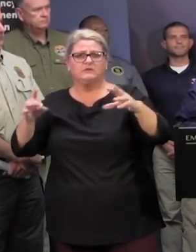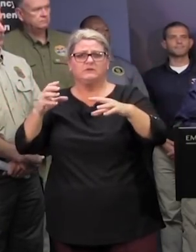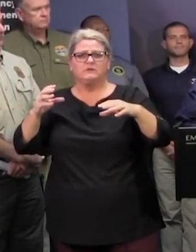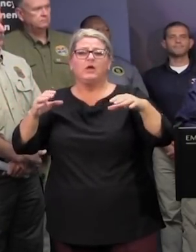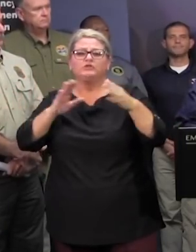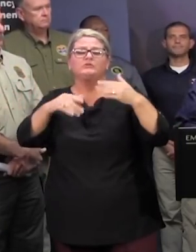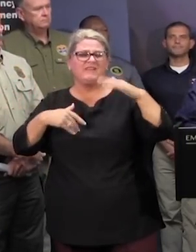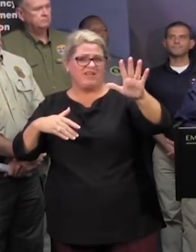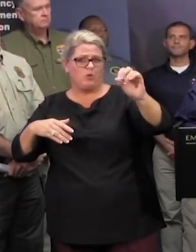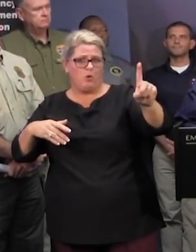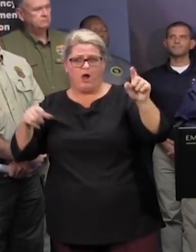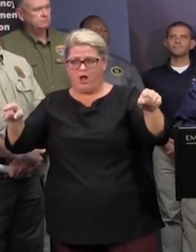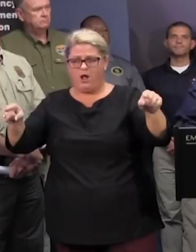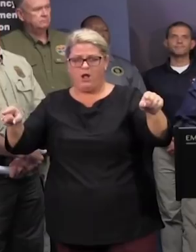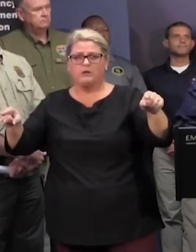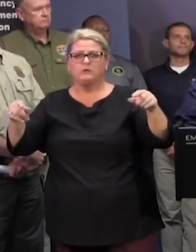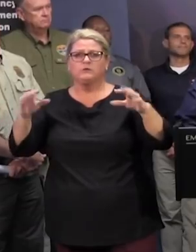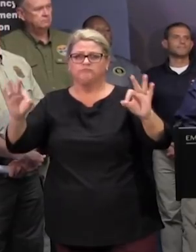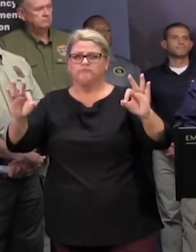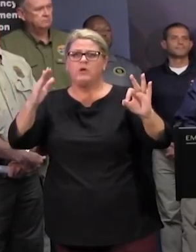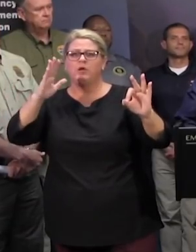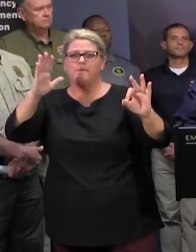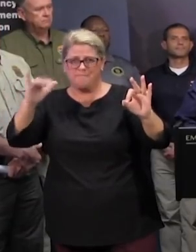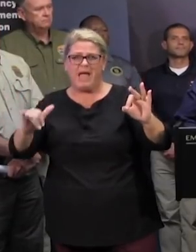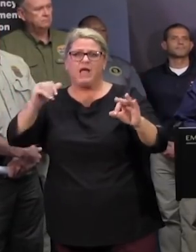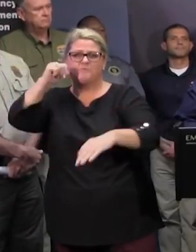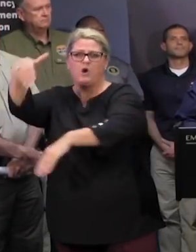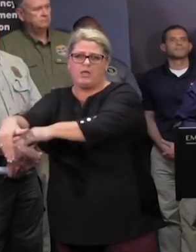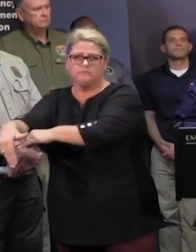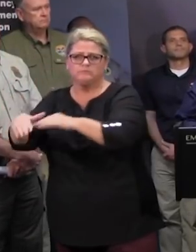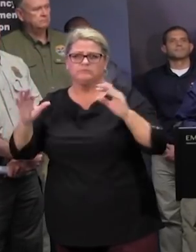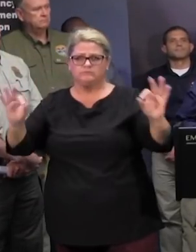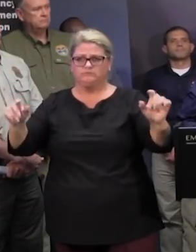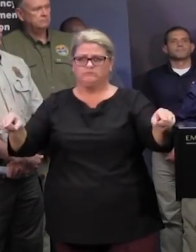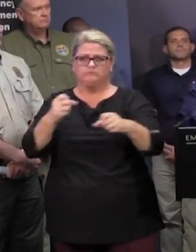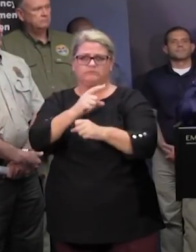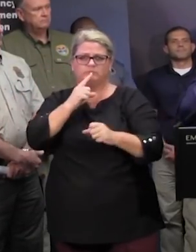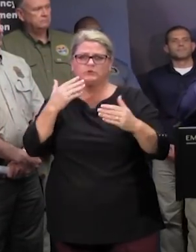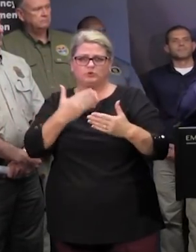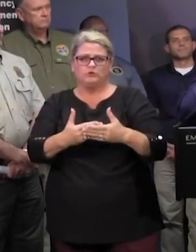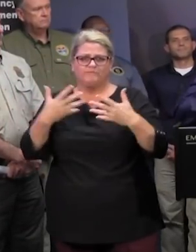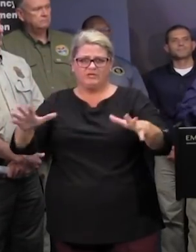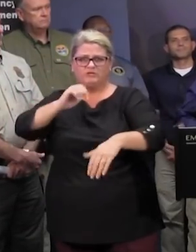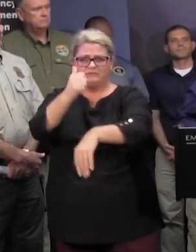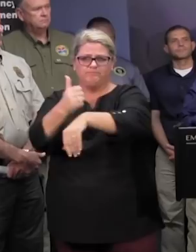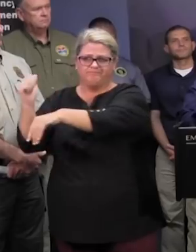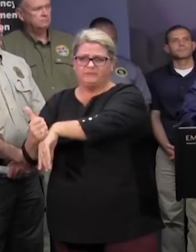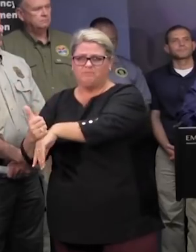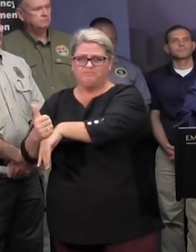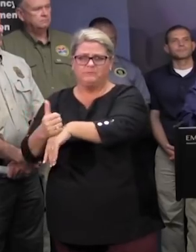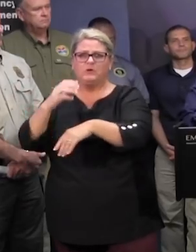when the night falls so that's our plan so a lot of work a lot of activity from a lot of different team members all across